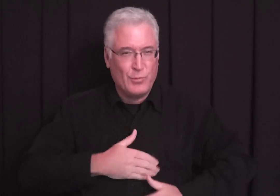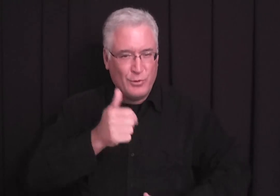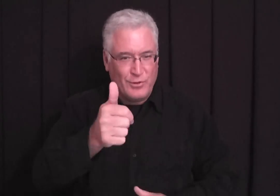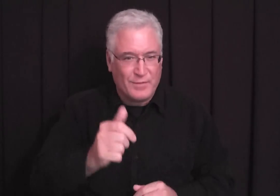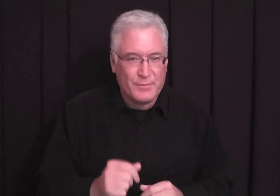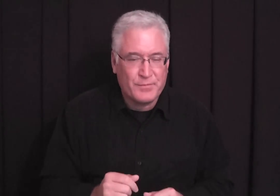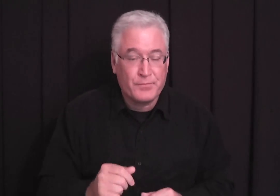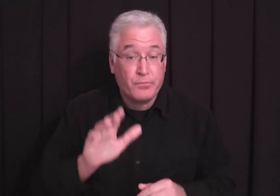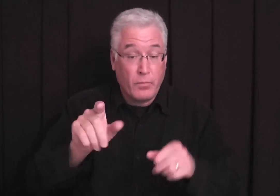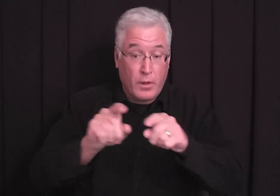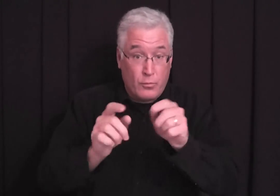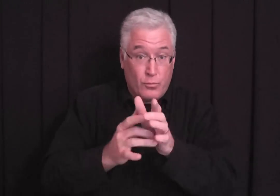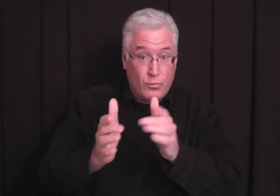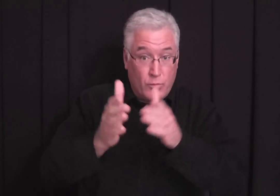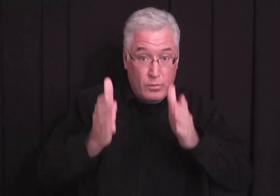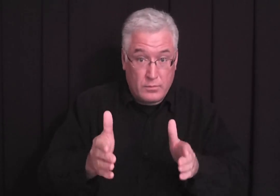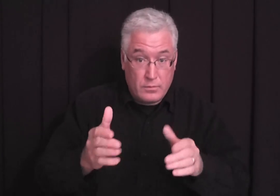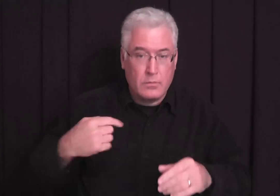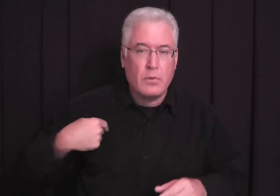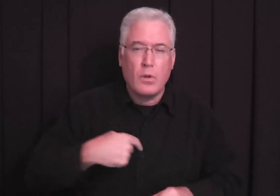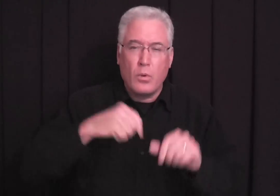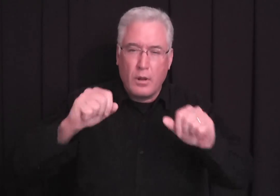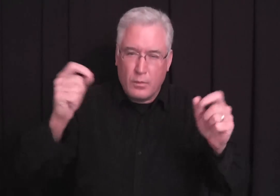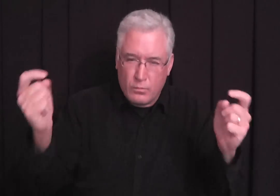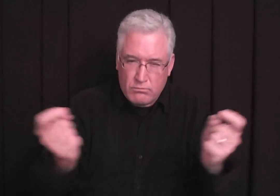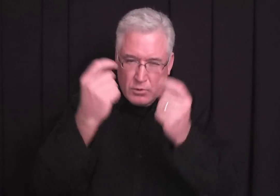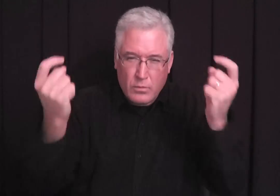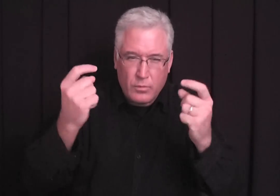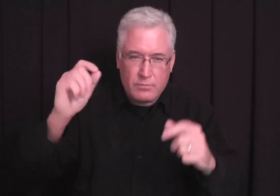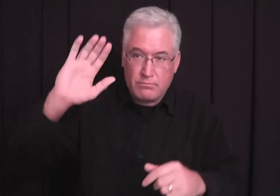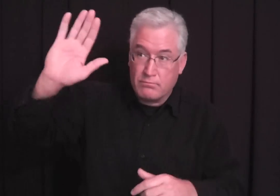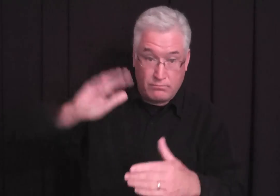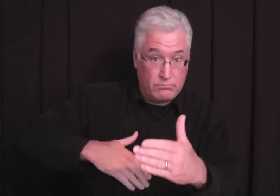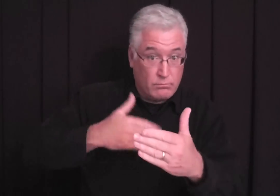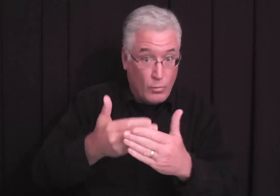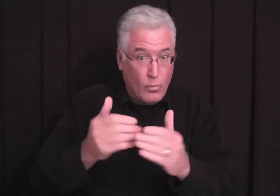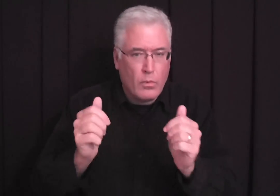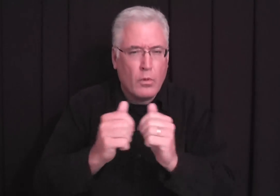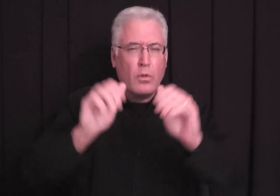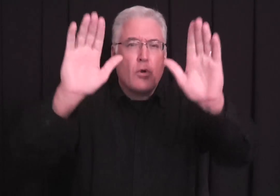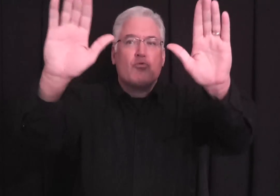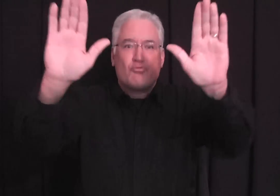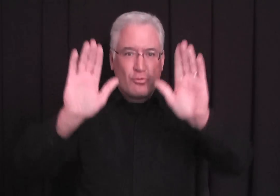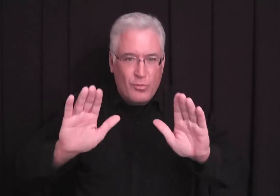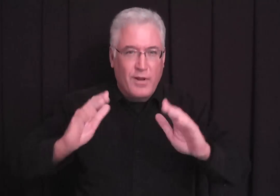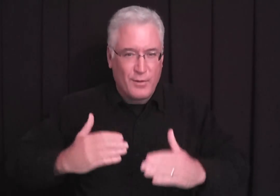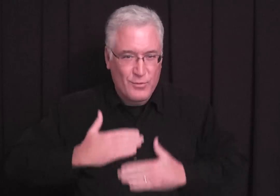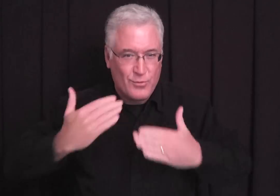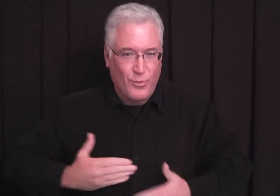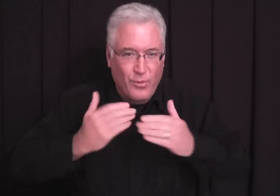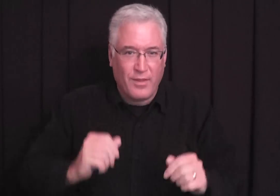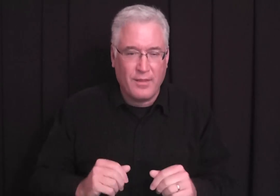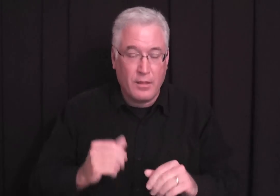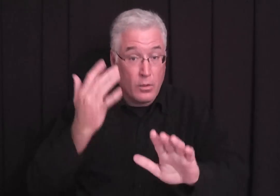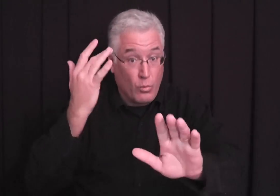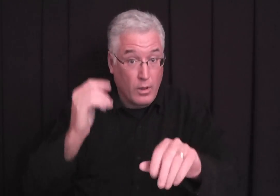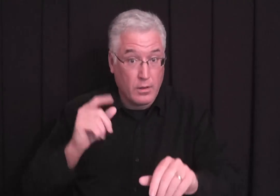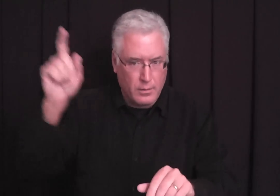another, enjoy yourself. We Christians, we can celebrate the birth of Christ with great joy.